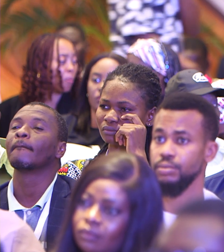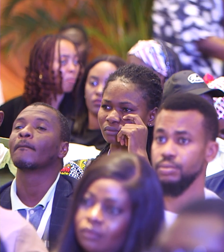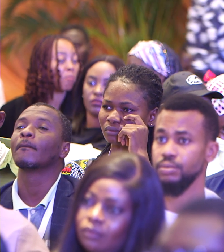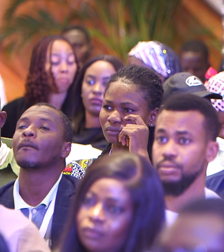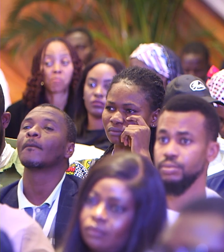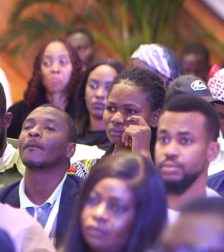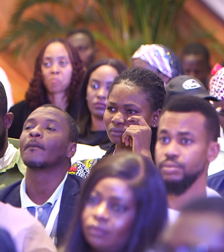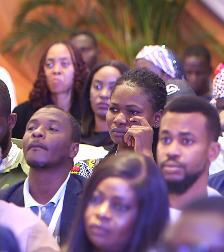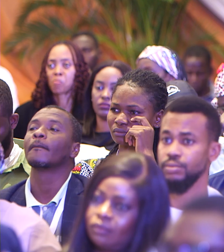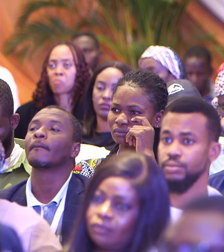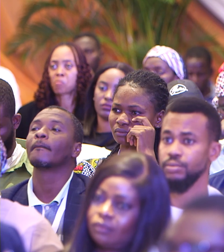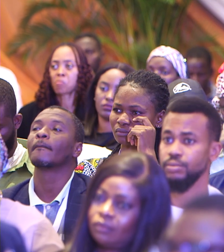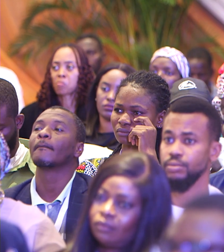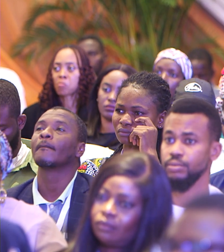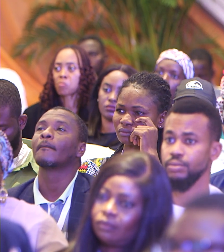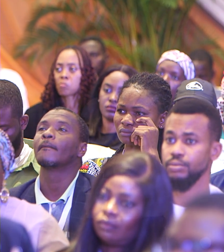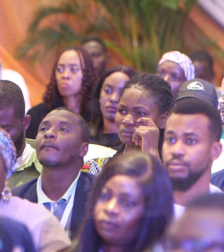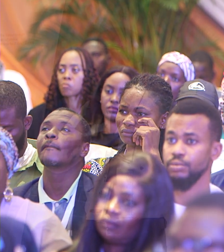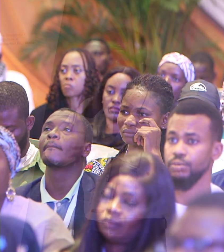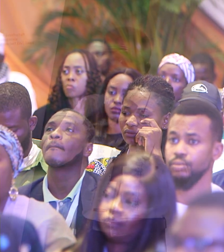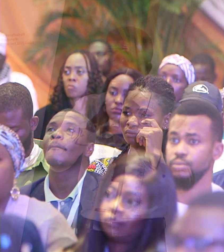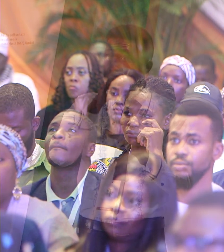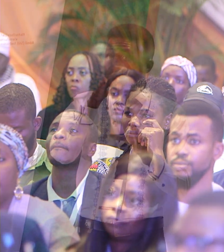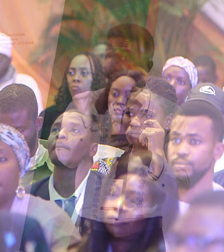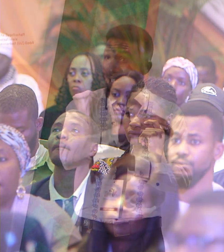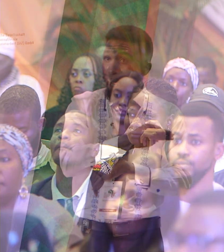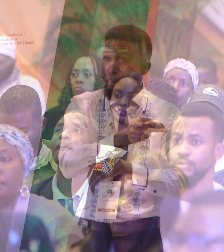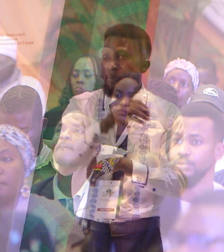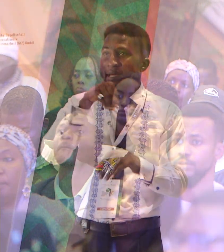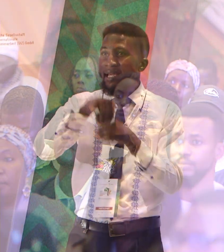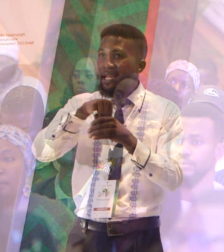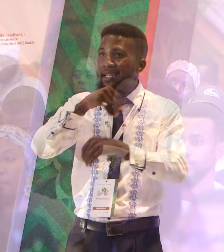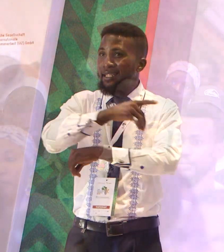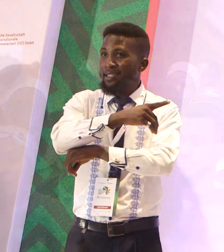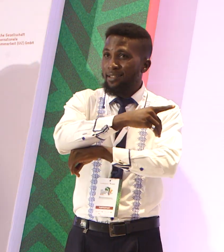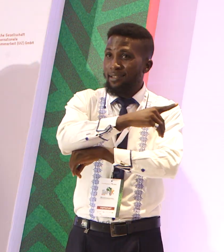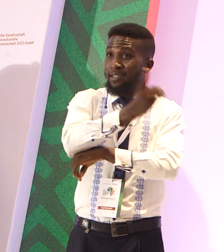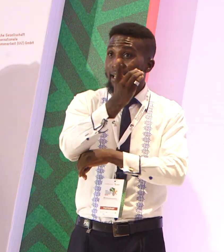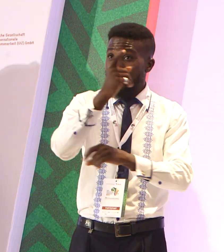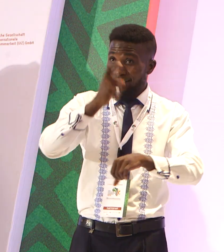engage them in the daytime, they will not have the time to engage you at night.